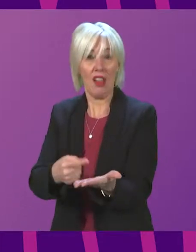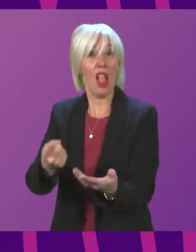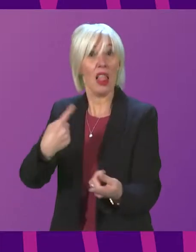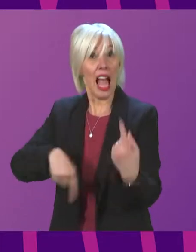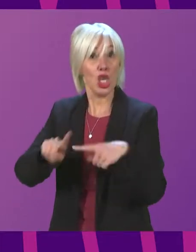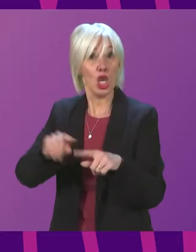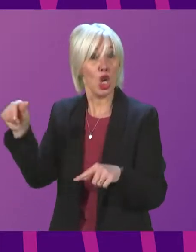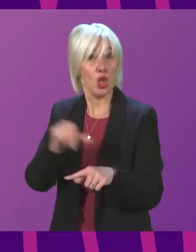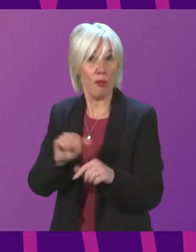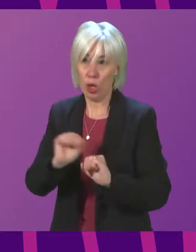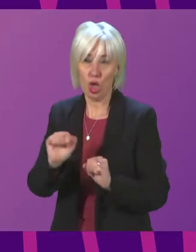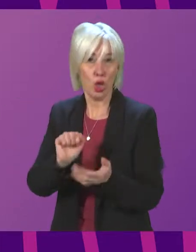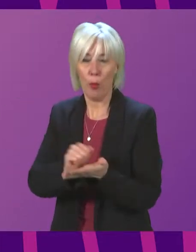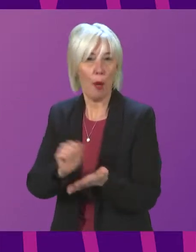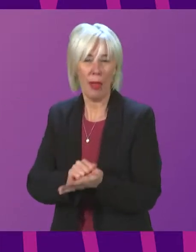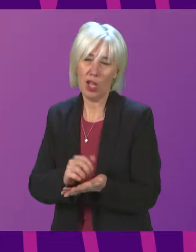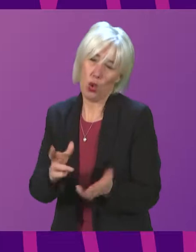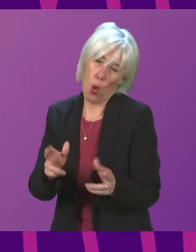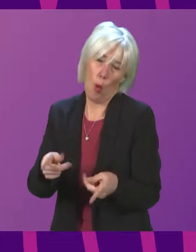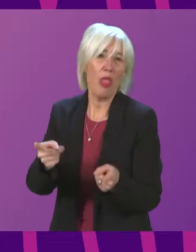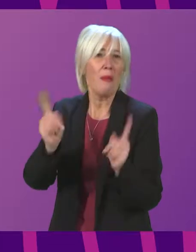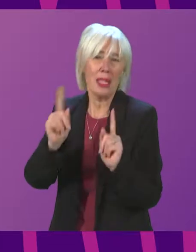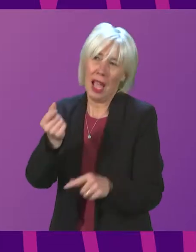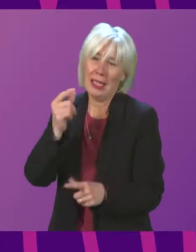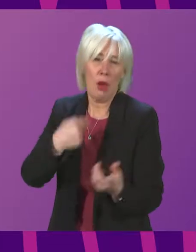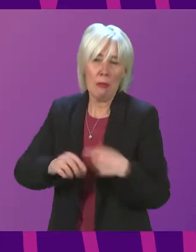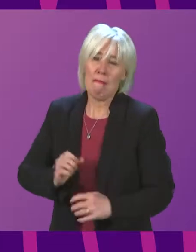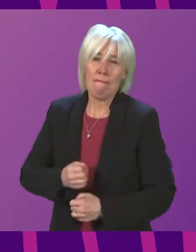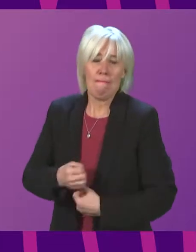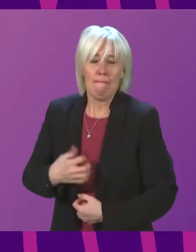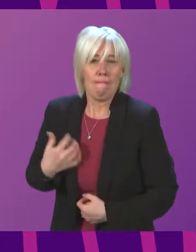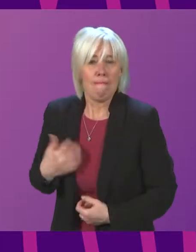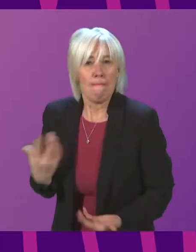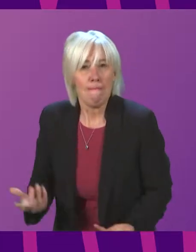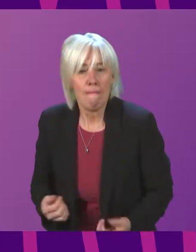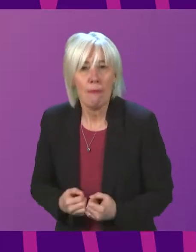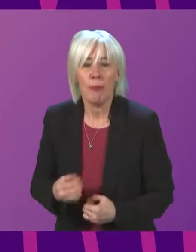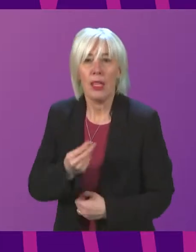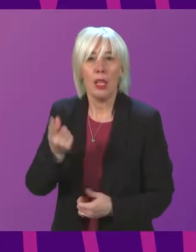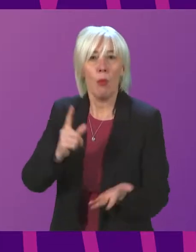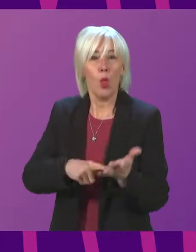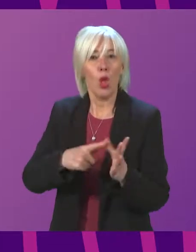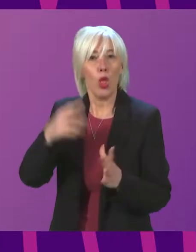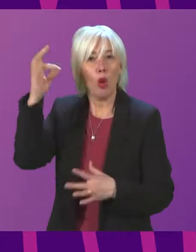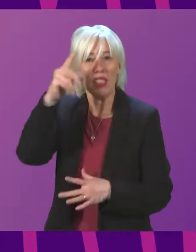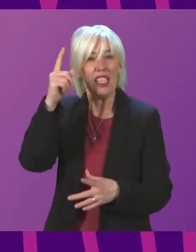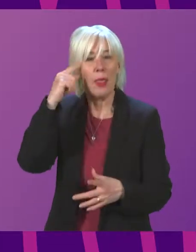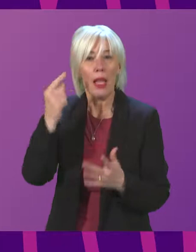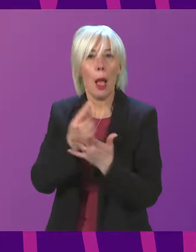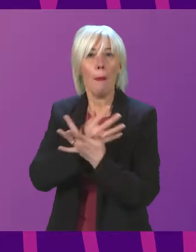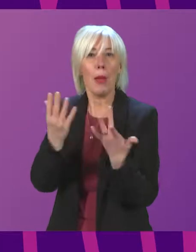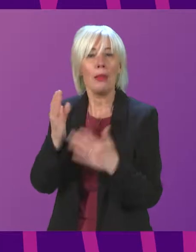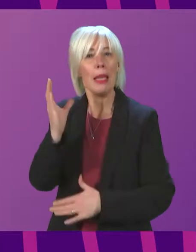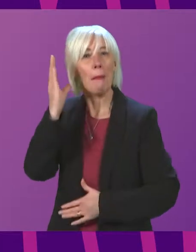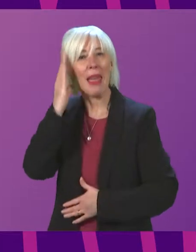been published. So I hope the Minister understands that there is quite a lot of frustration out there. Some authorities think that multi-bed units are